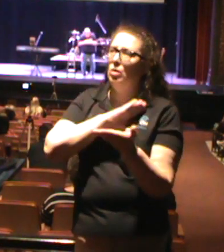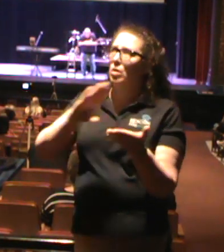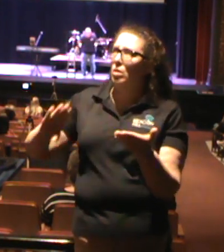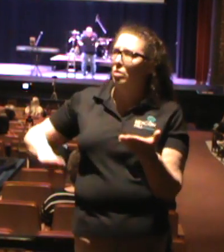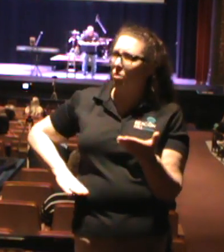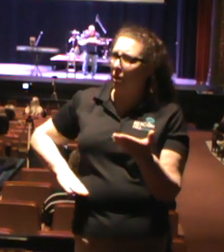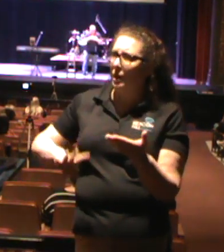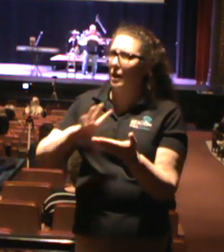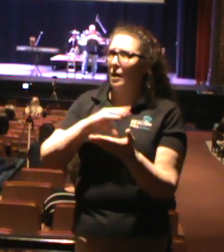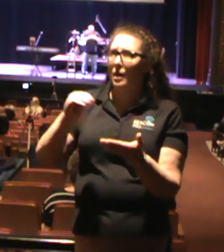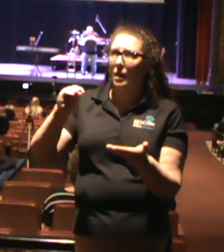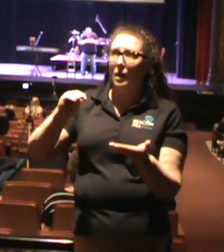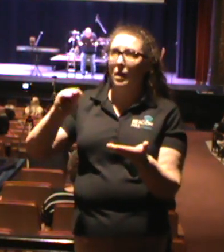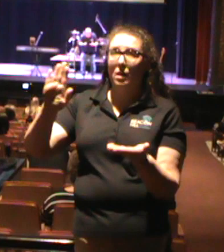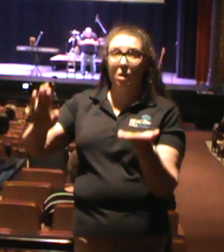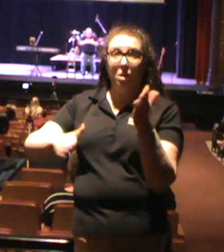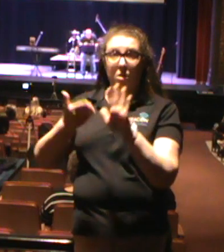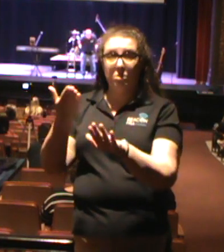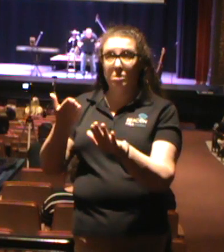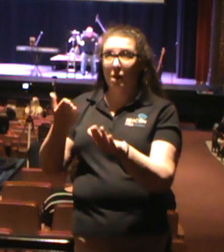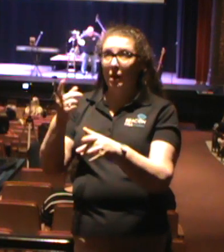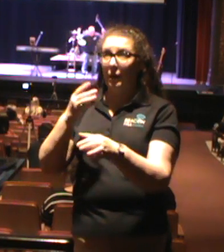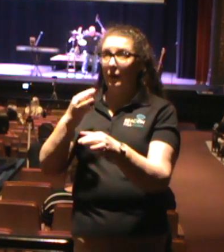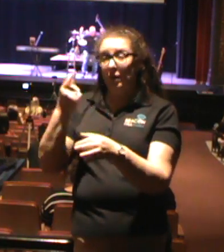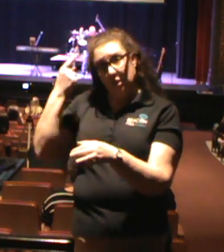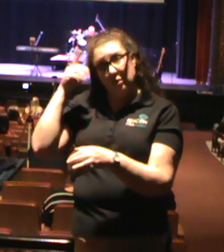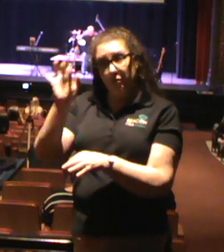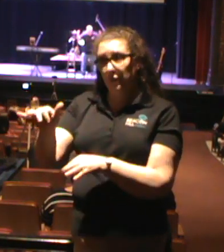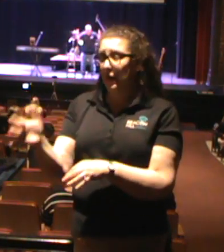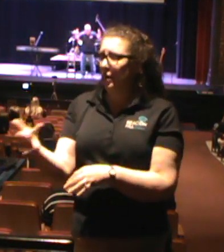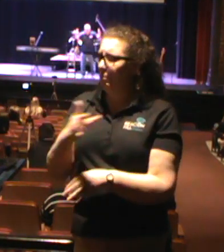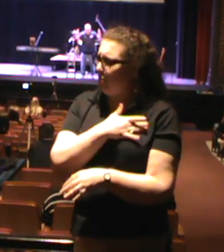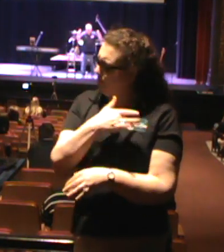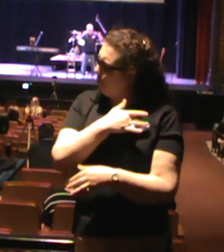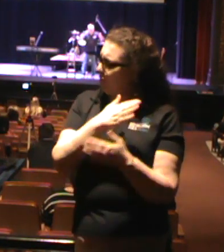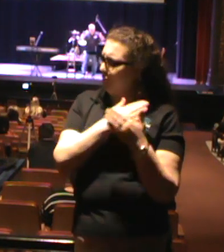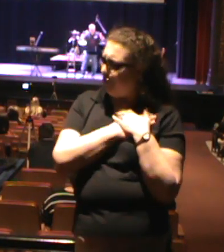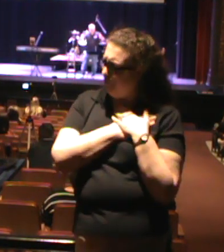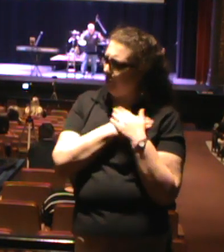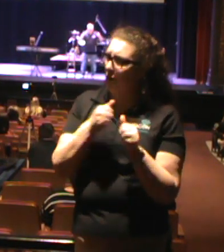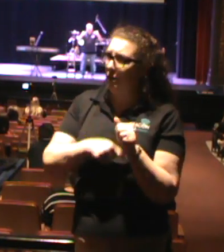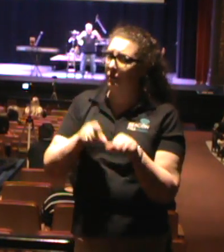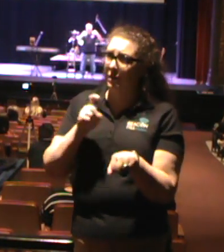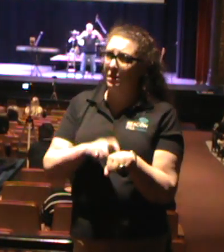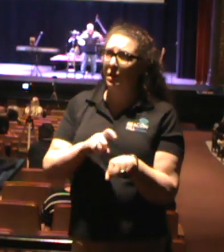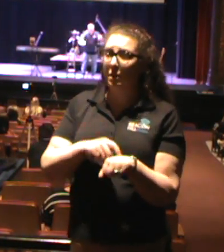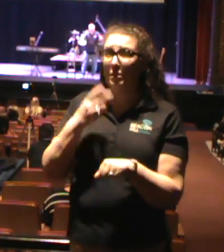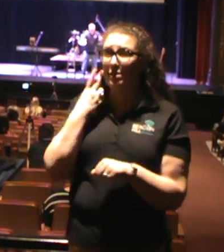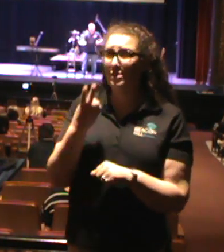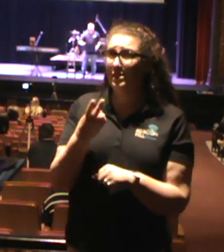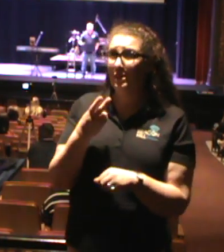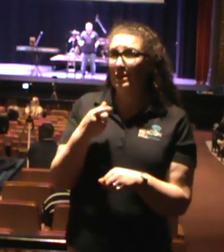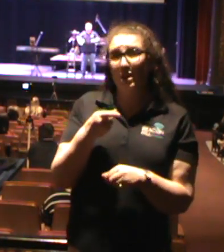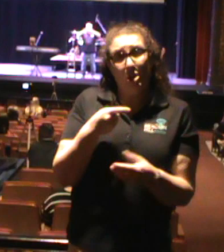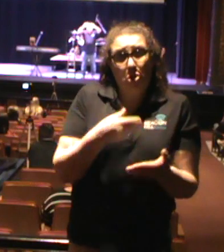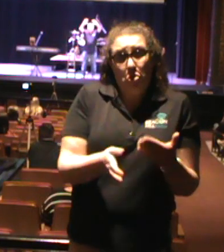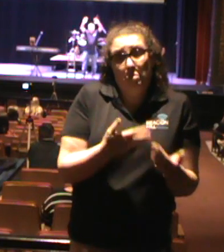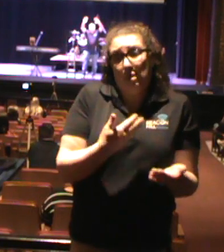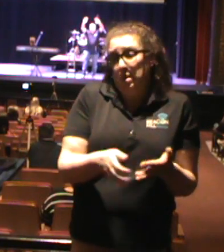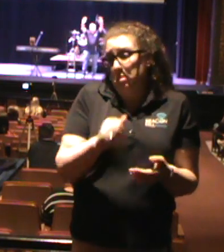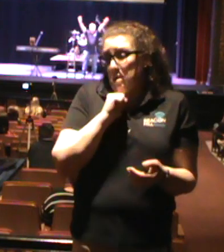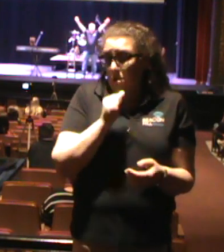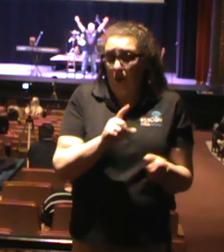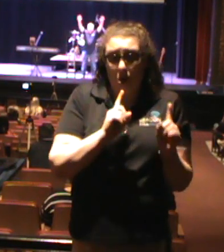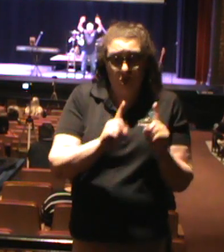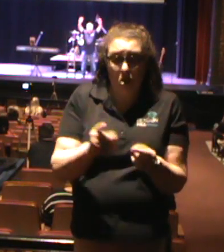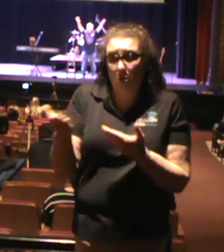point of death. It touches my heart every time I see it. And you know what? You might not ever make it through the IMB. You might